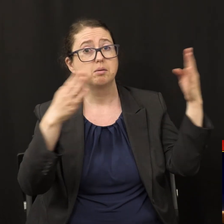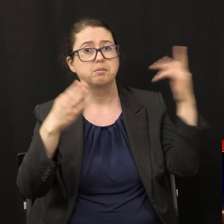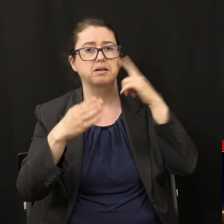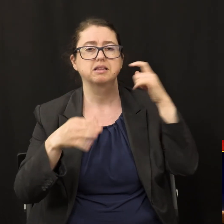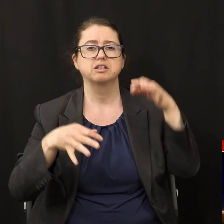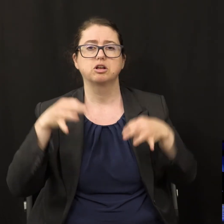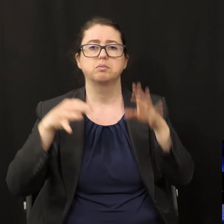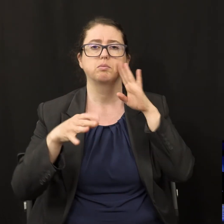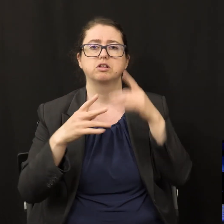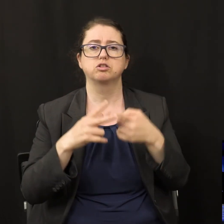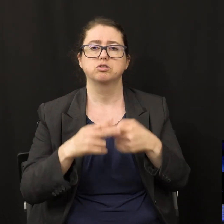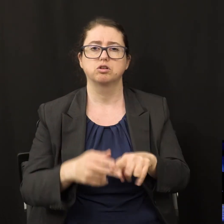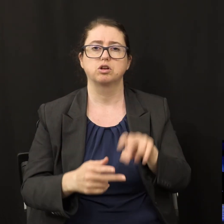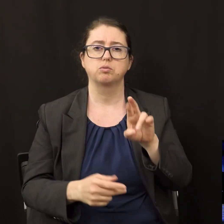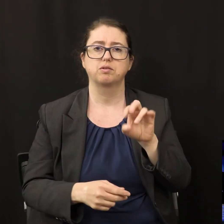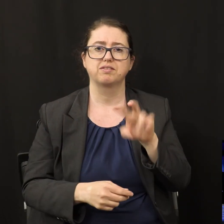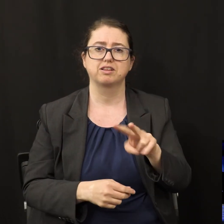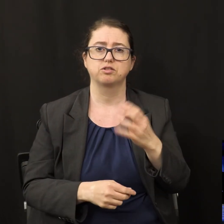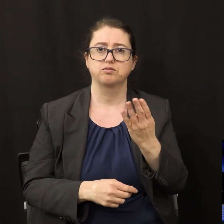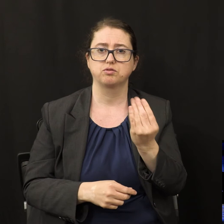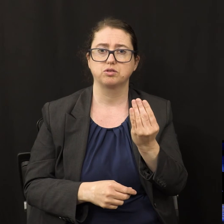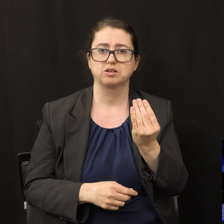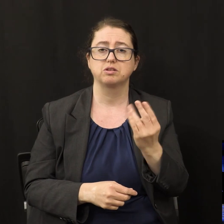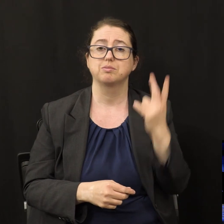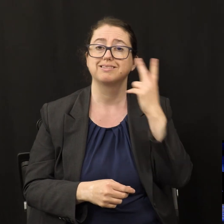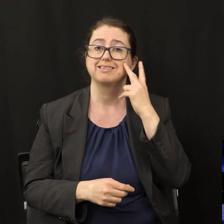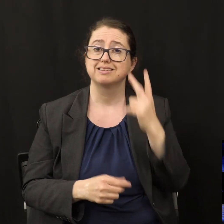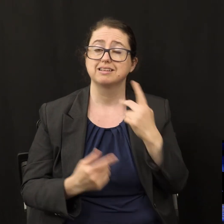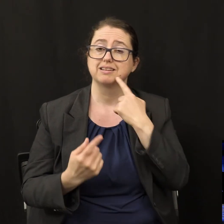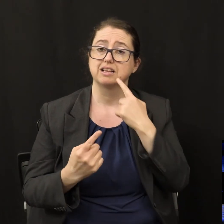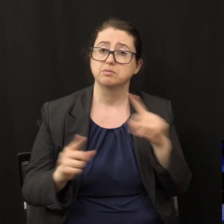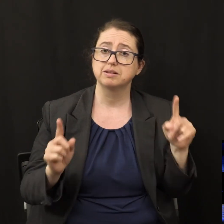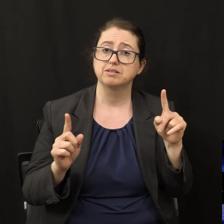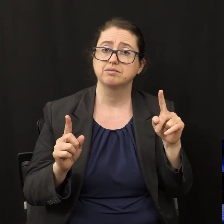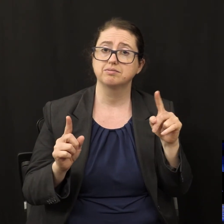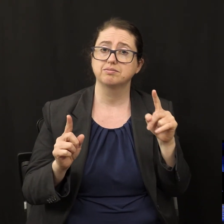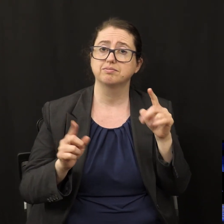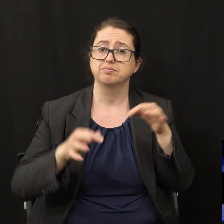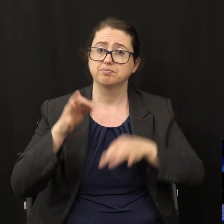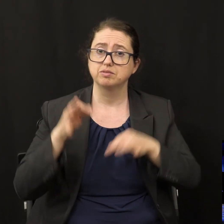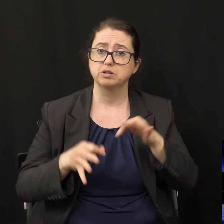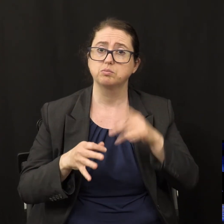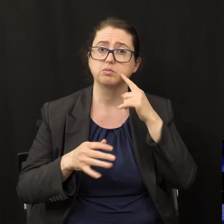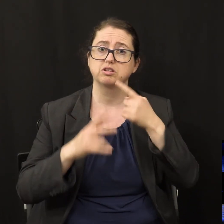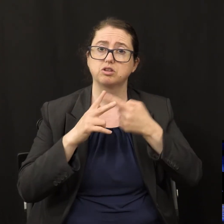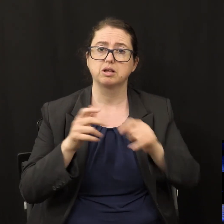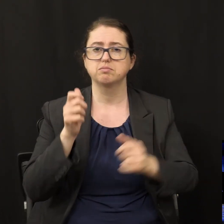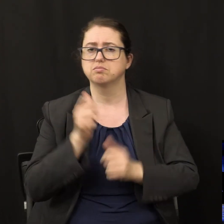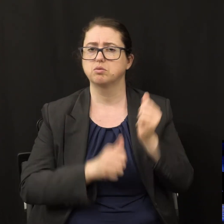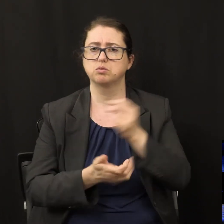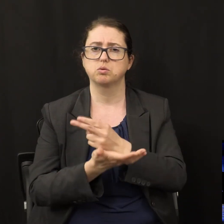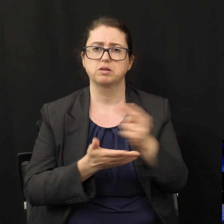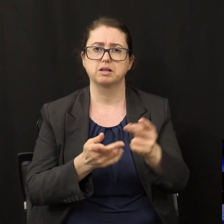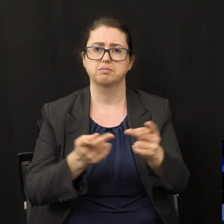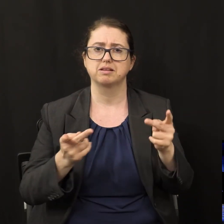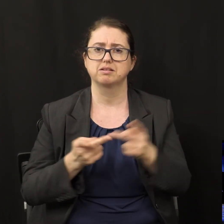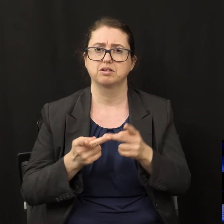and in Revelation 14 we find the announcement of the judgment that begins in the most holy place of the sanctuary